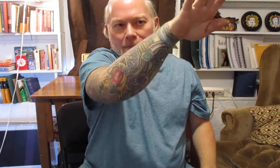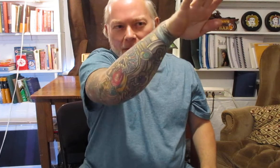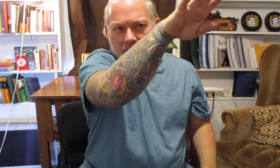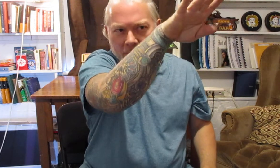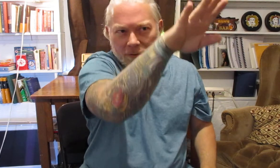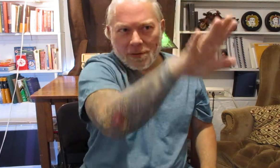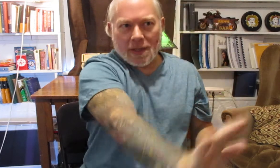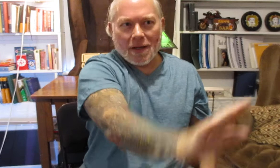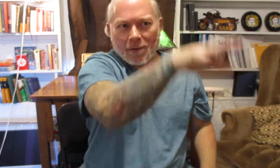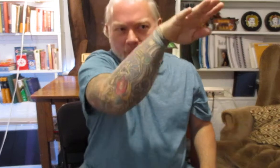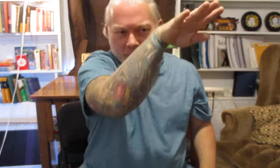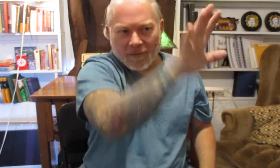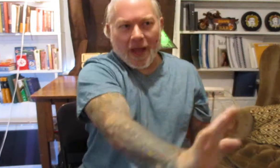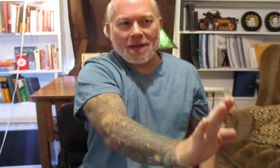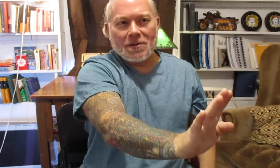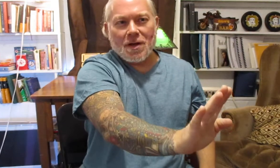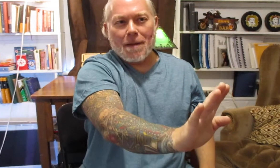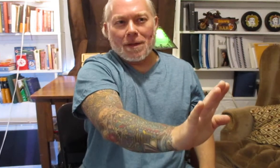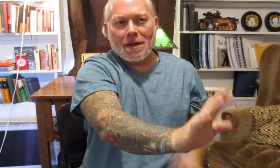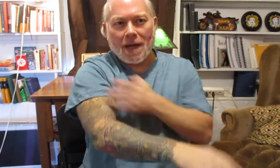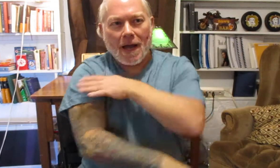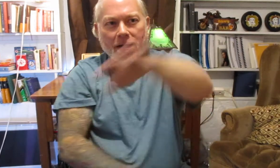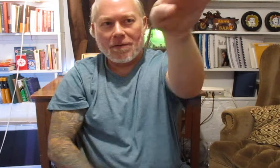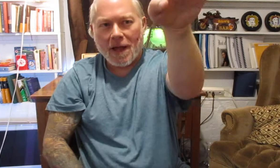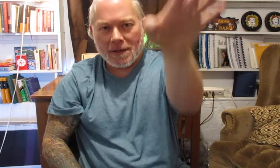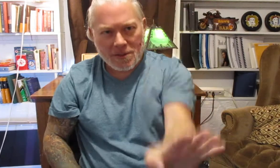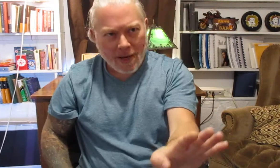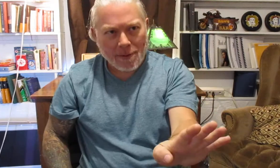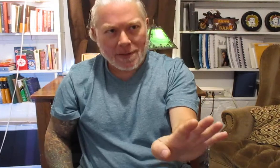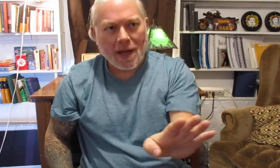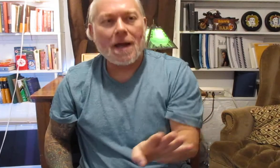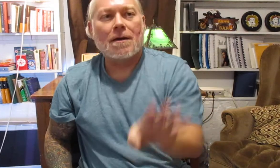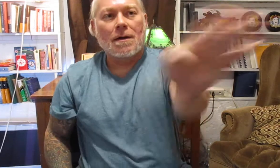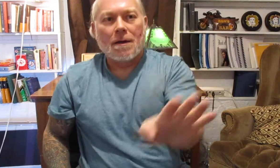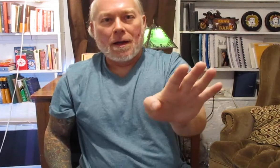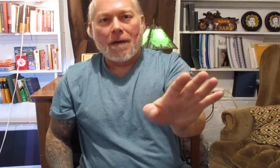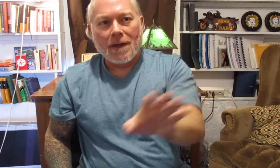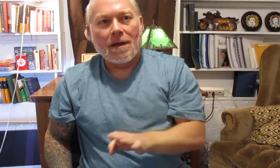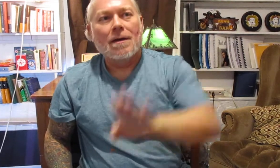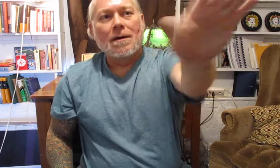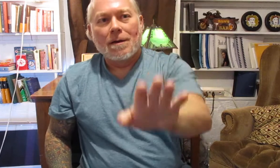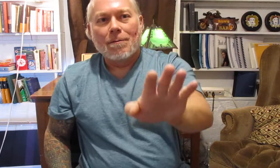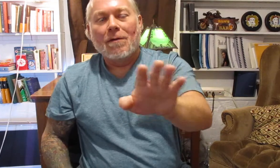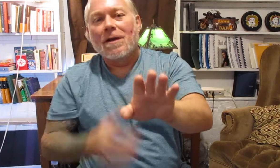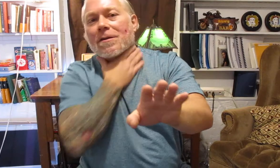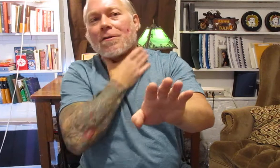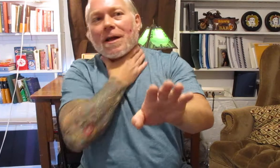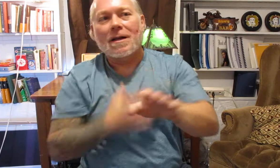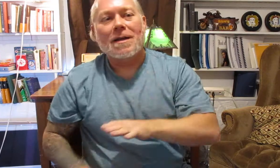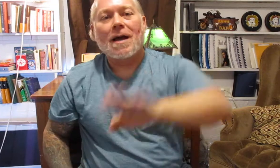then it's usually it will flatten and jam the attack flatten and jam the attack and then move into like an attack